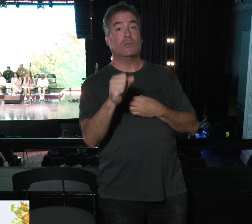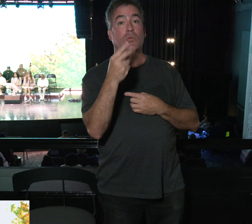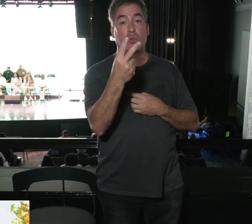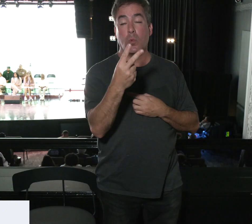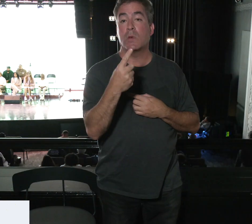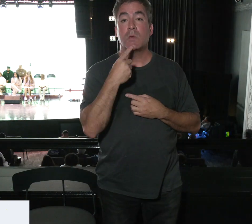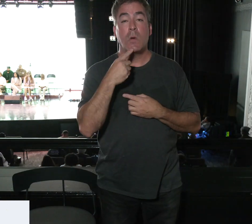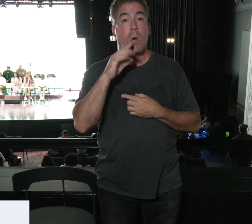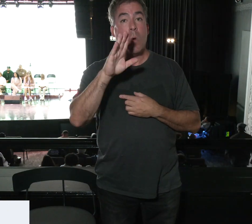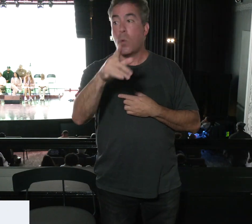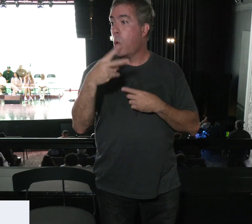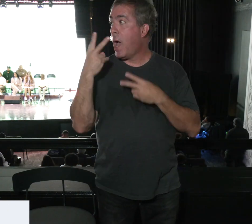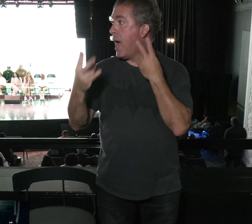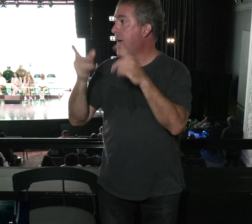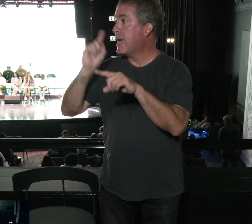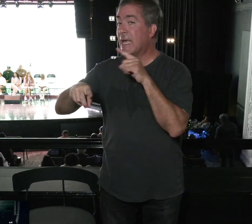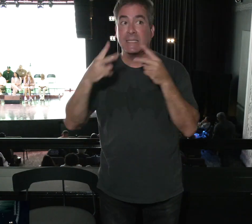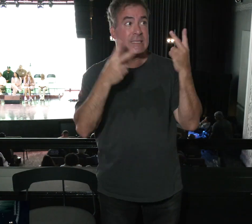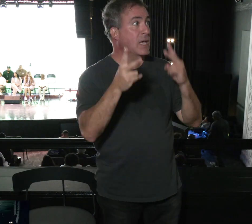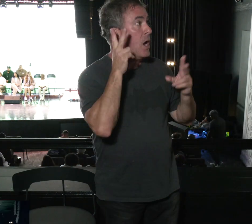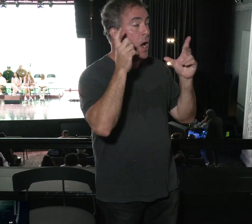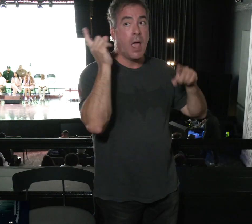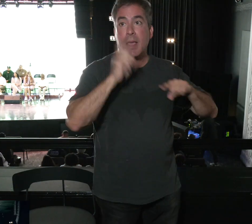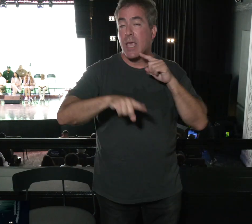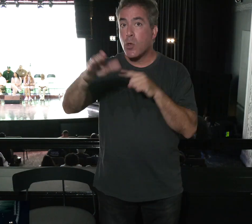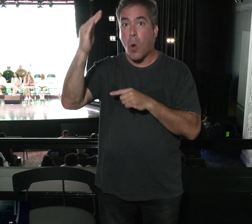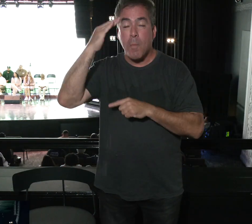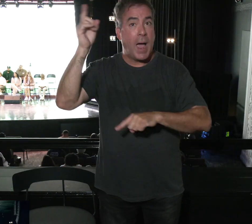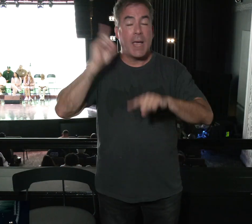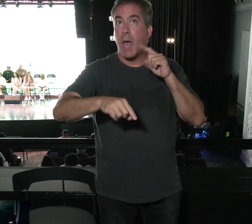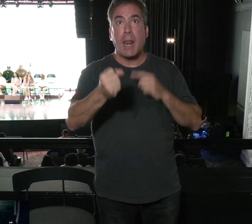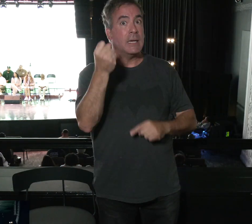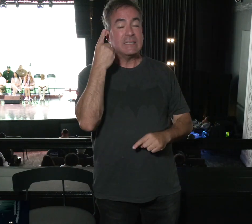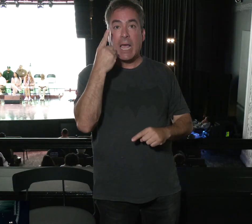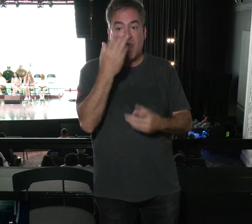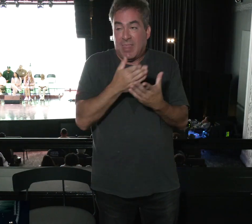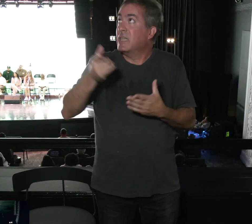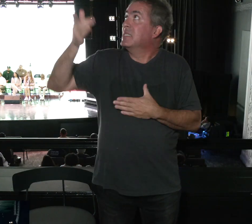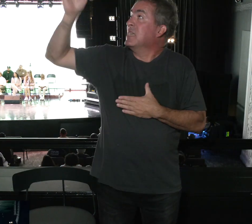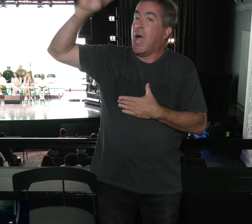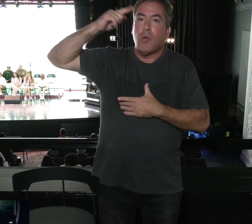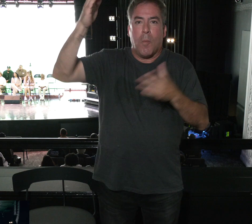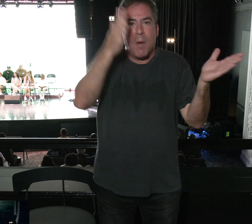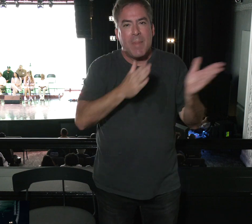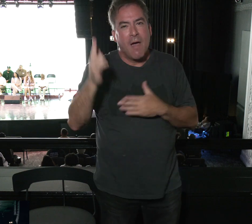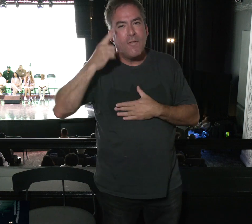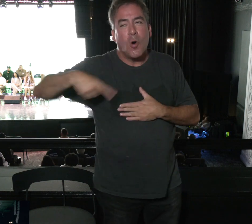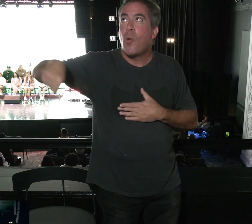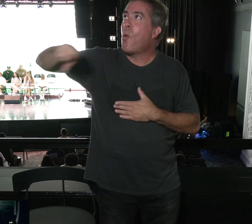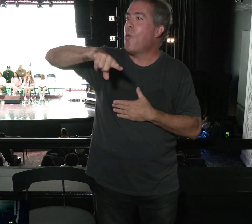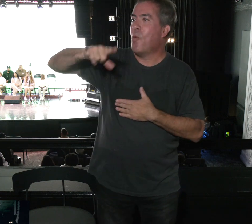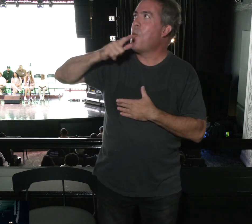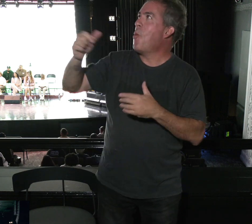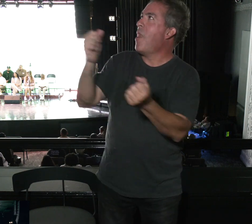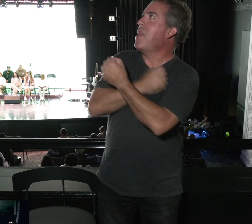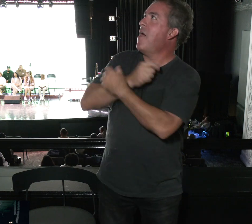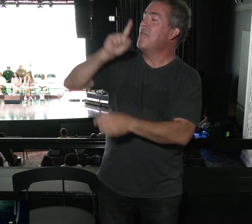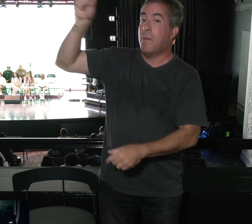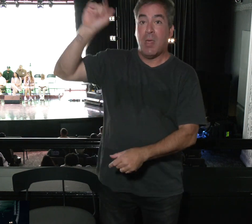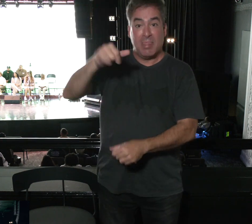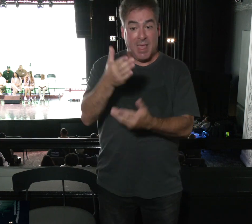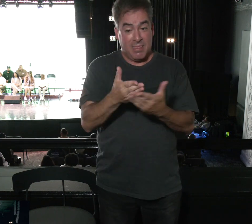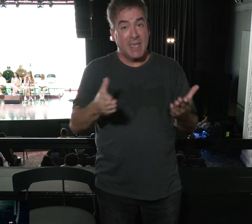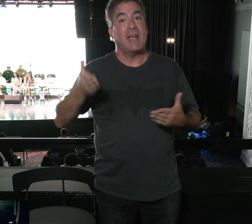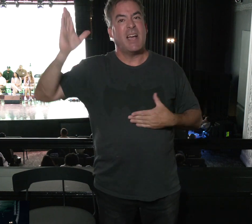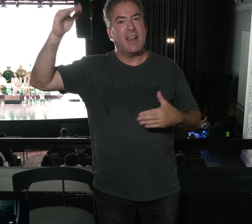what no eye has seen, what no ear has heard, what no human mind has conceived, the things God has prepared for those who love him. These are the